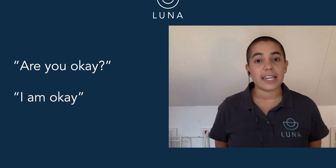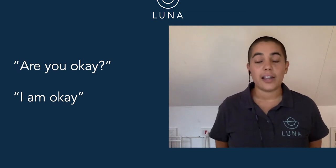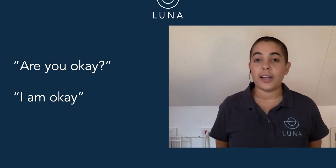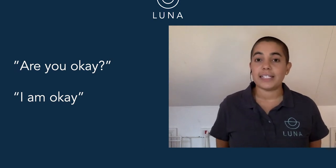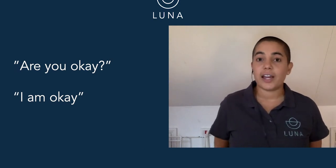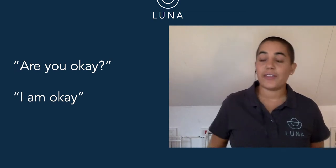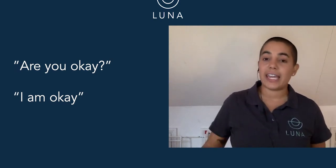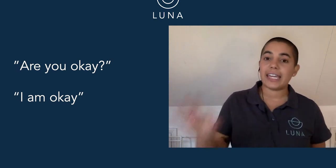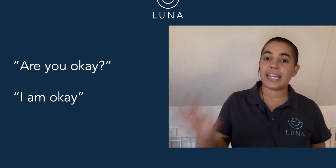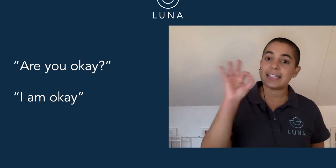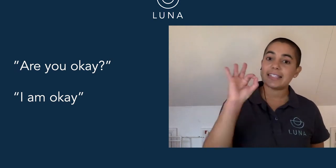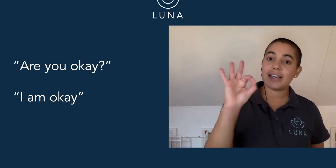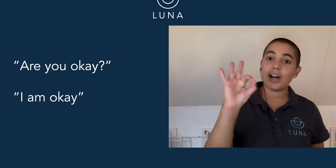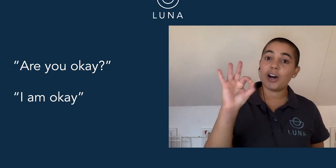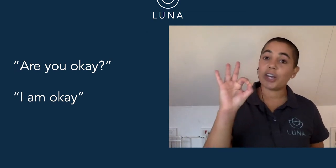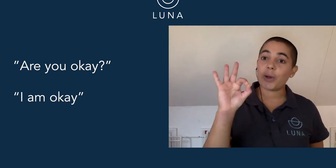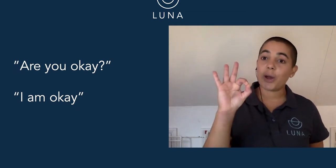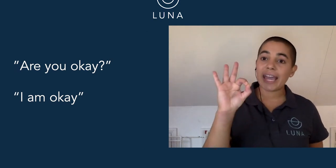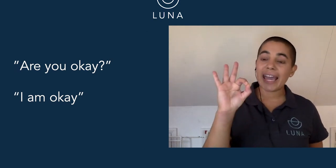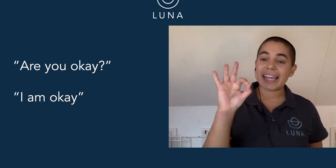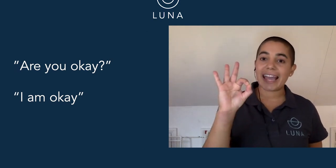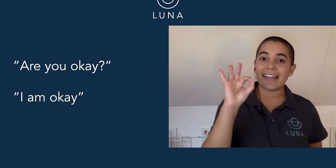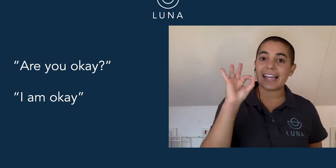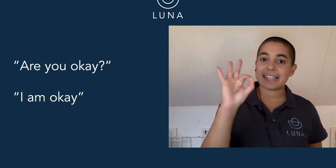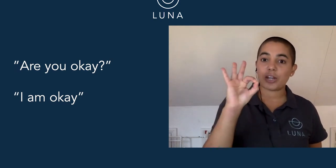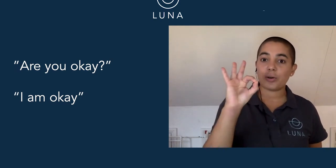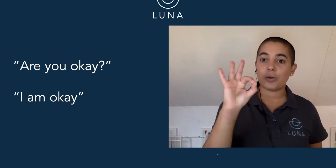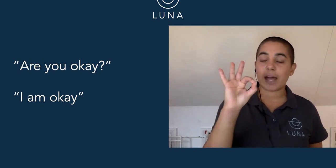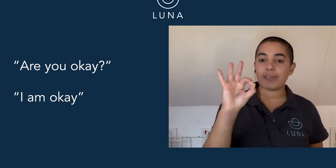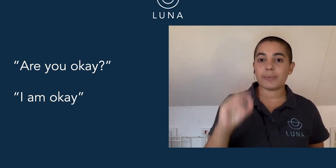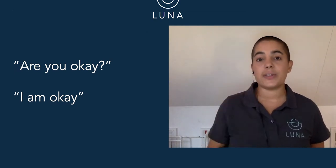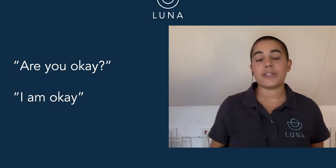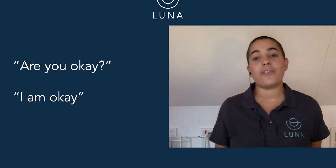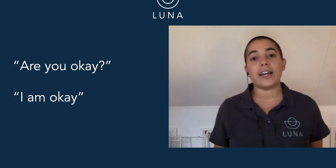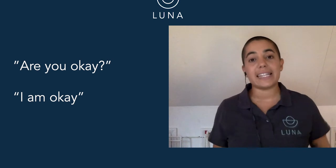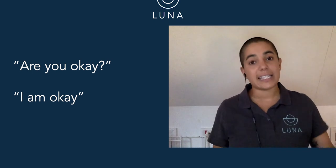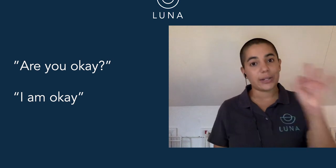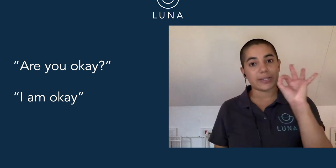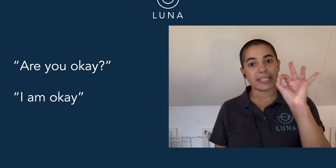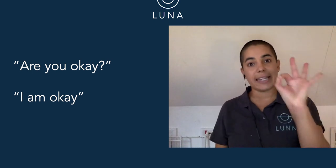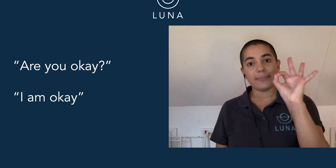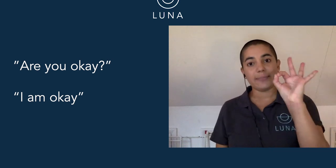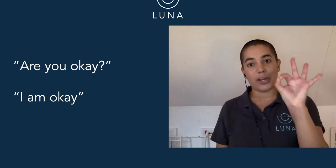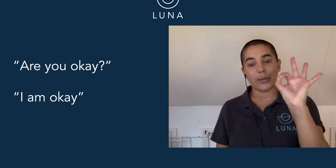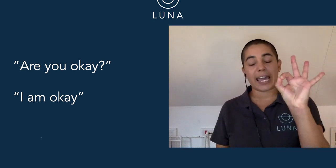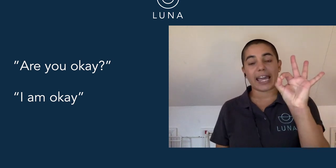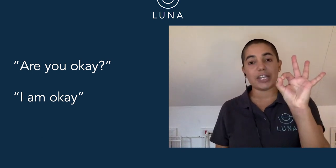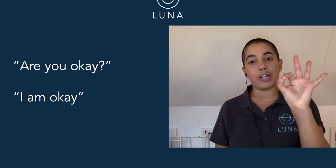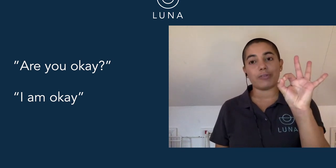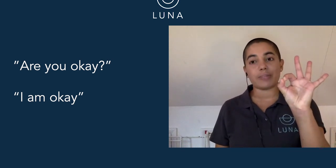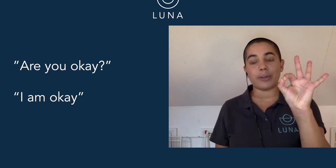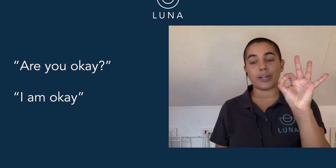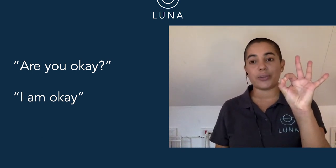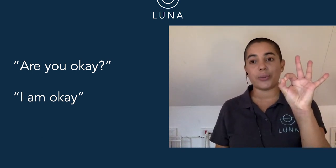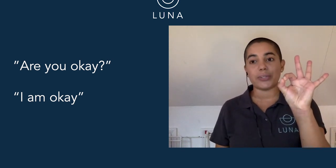a lot in diving is, are you okay? And that is a call and response. So if I say to Lucy, are you okay? She'll respond underwater,